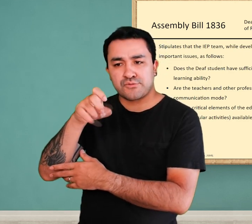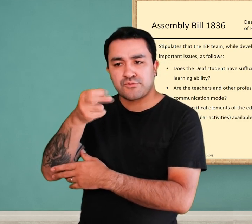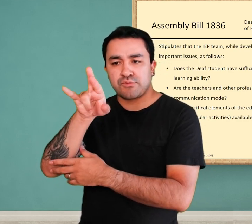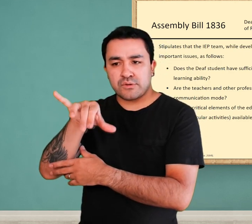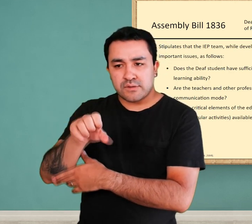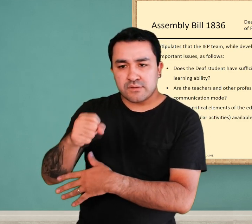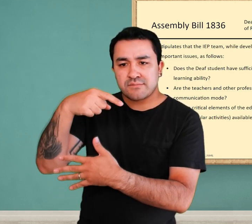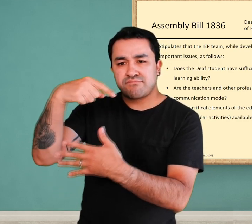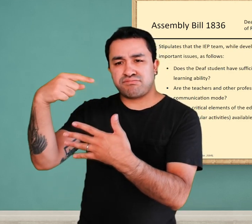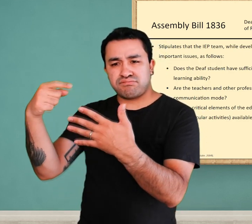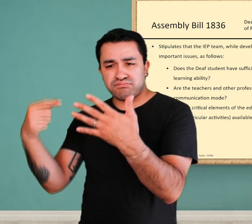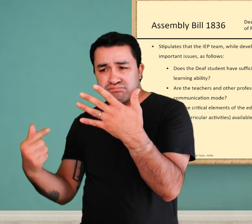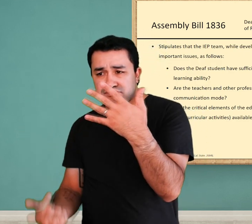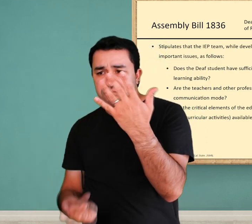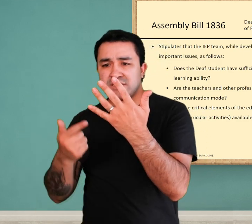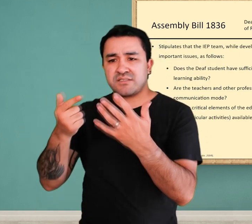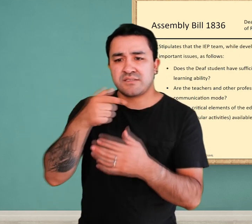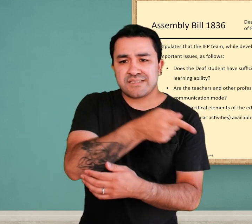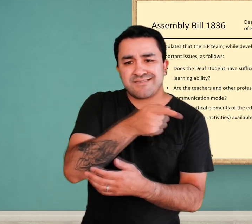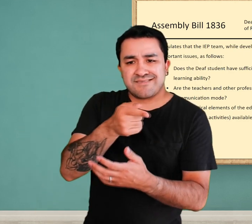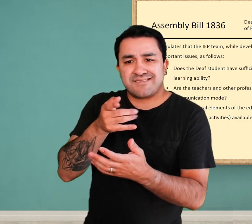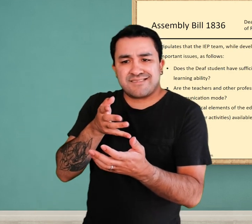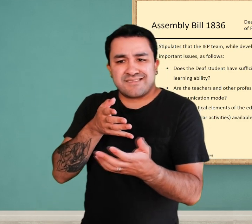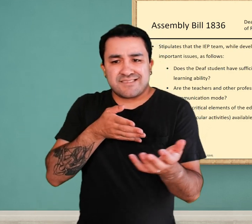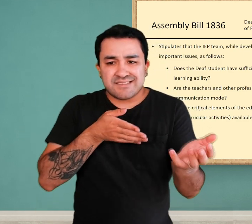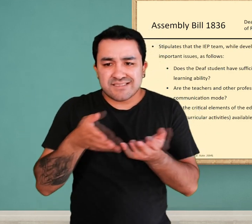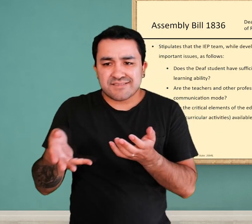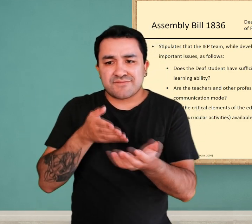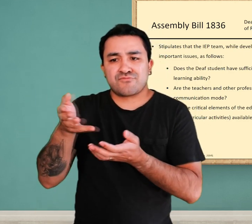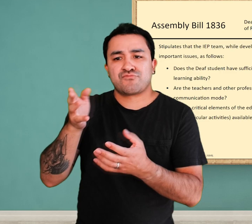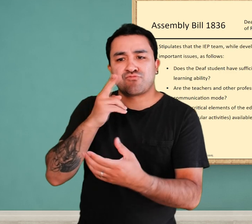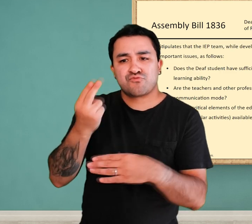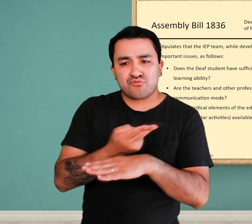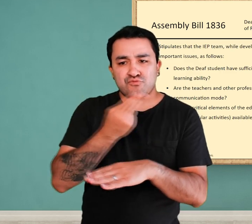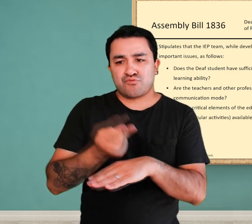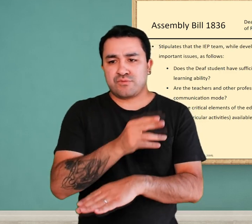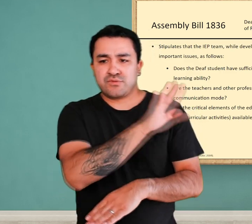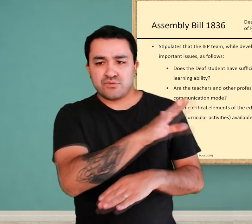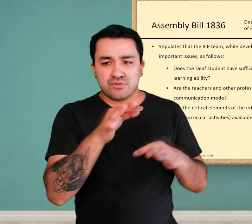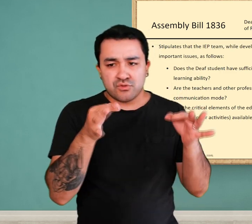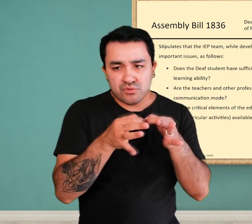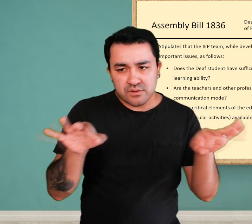and extracurricular activities? Available in the deaf students language or communication mode?